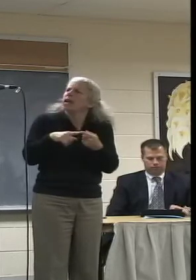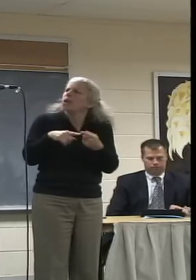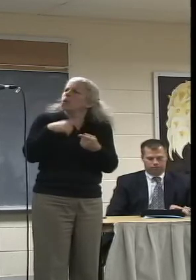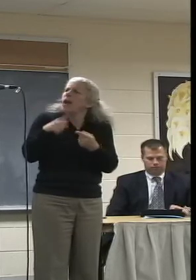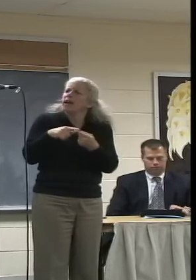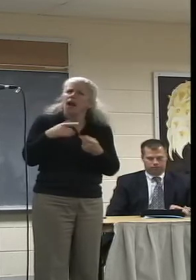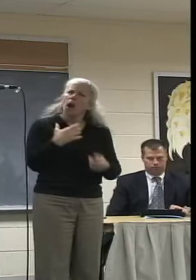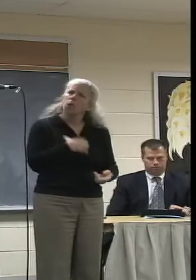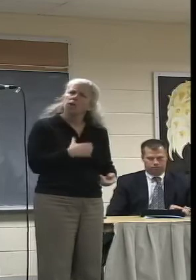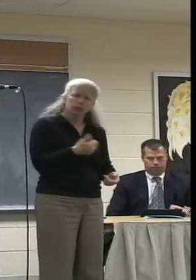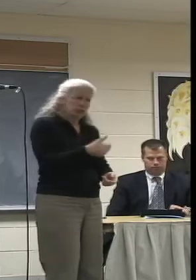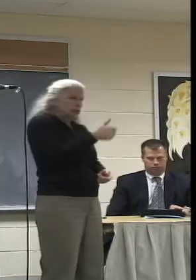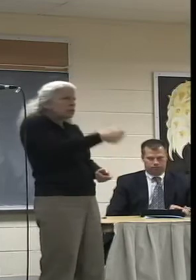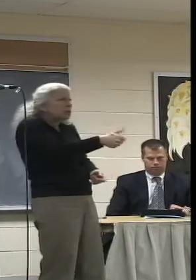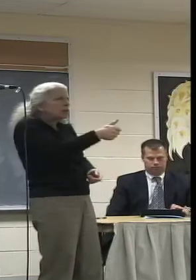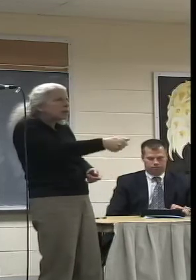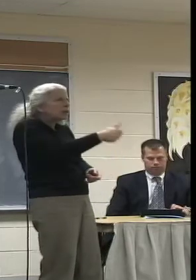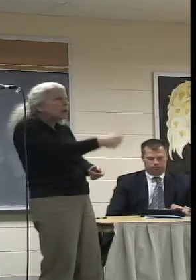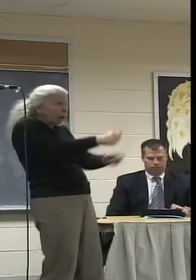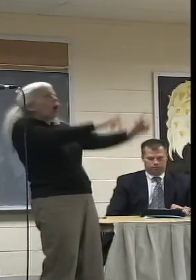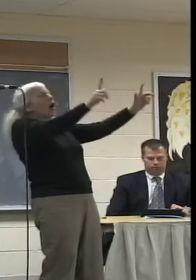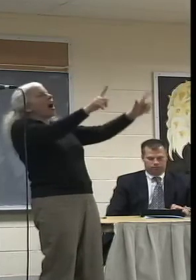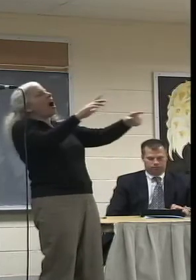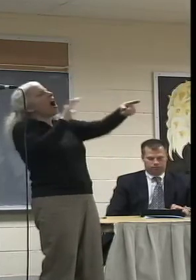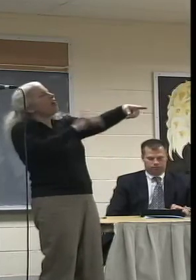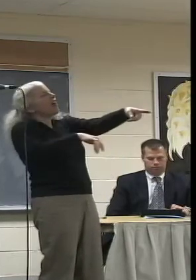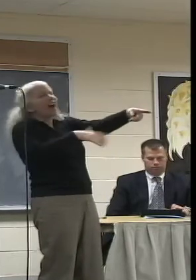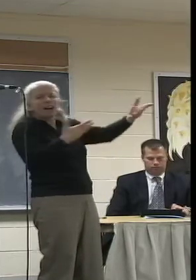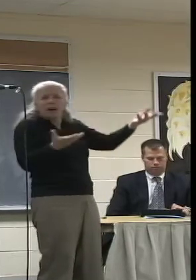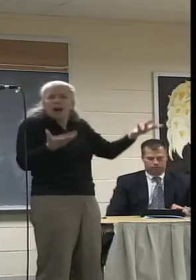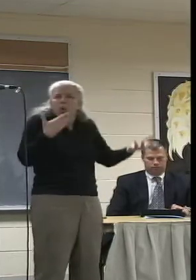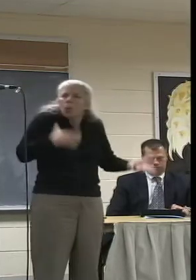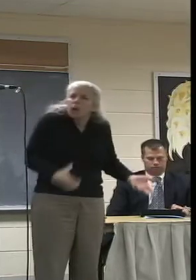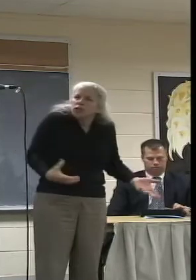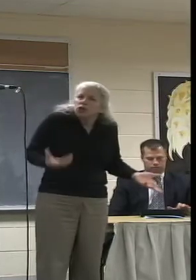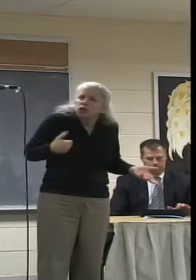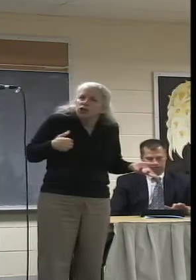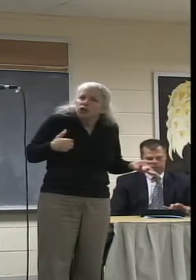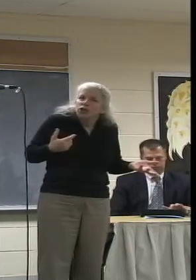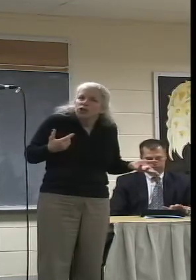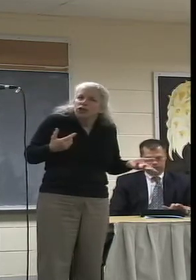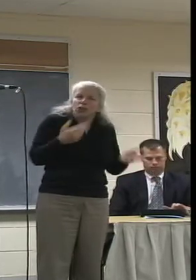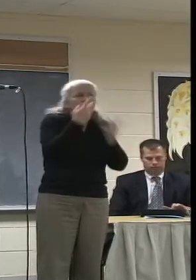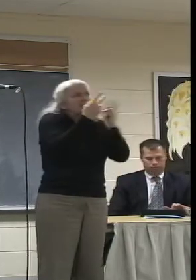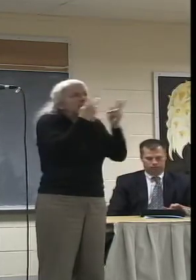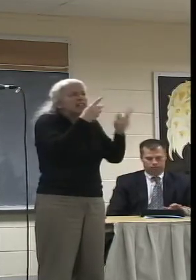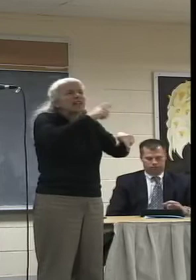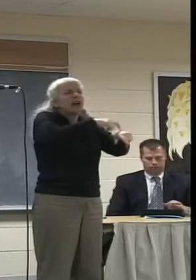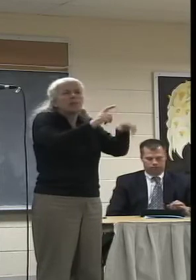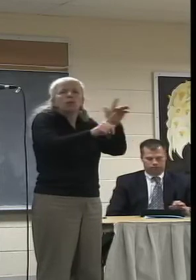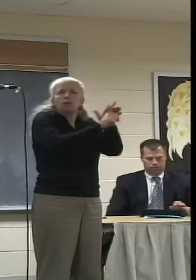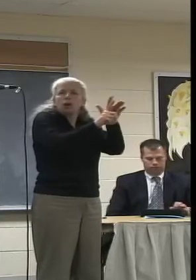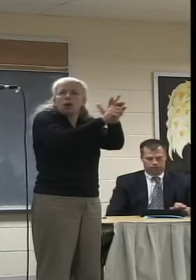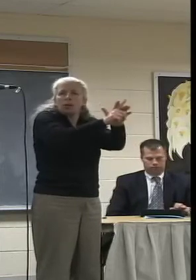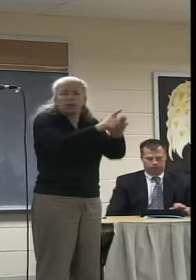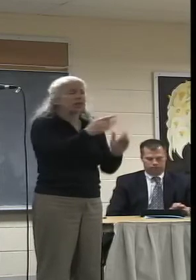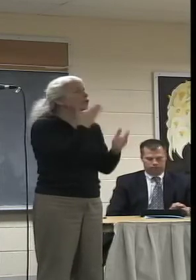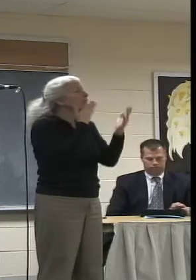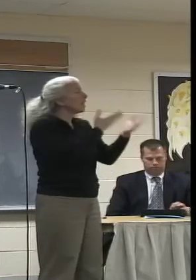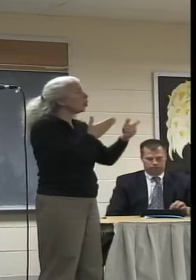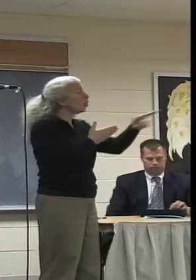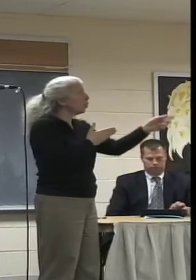click on the remote and check the program guide on Comcast, and you can see other times that the show is being aired. So, thank you,